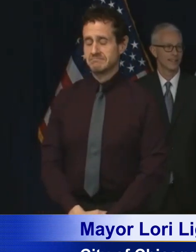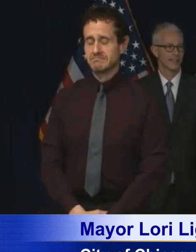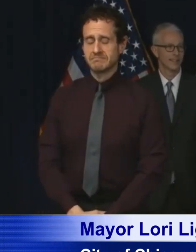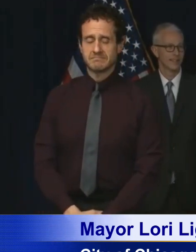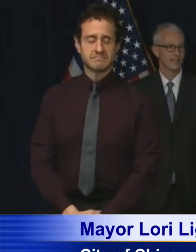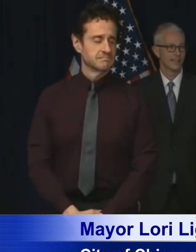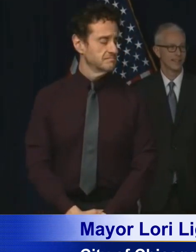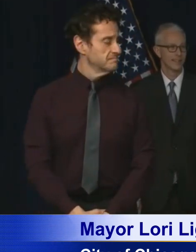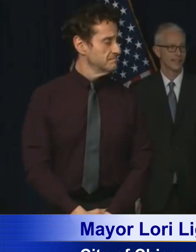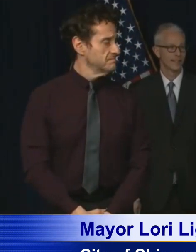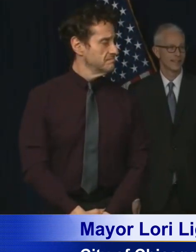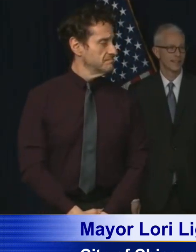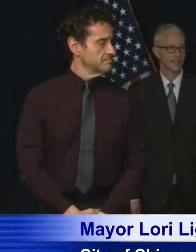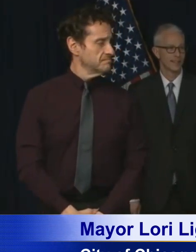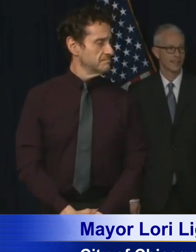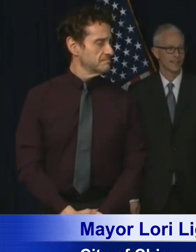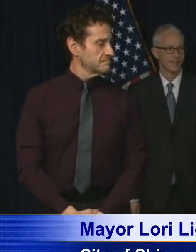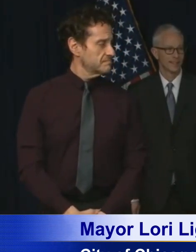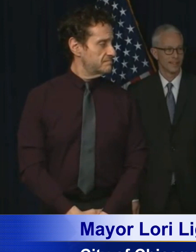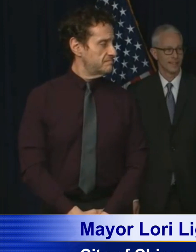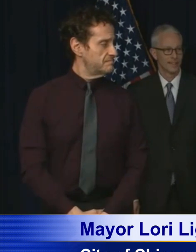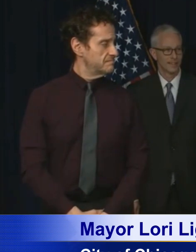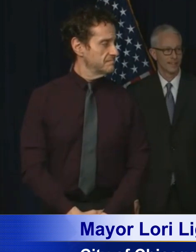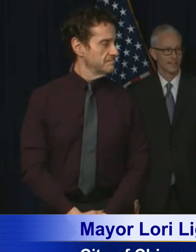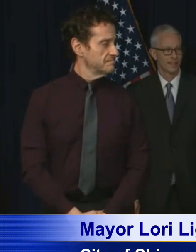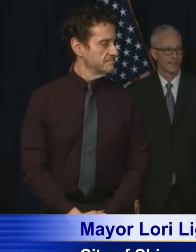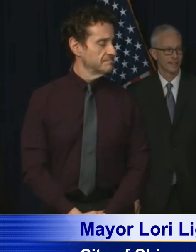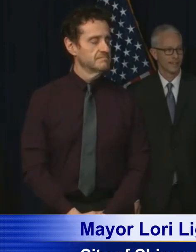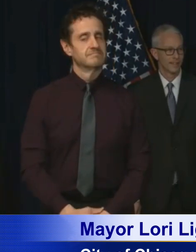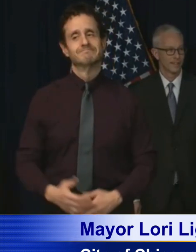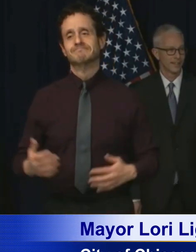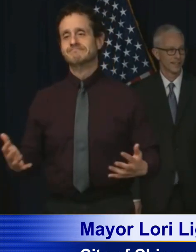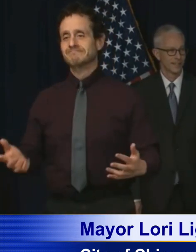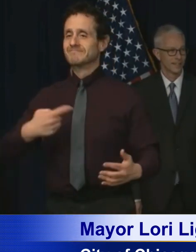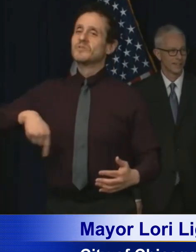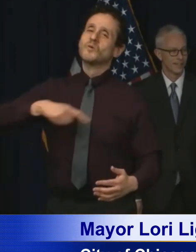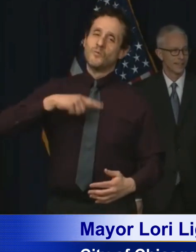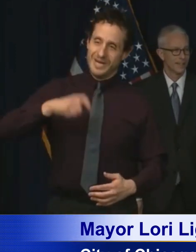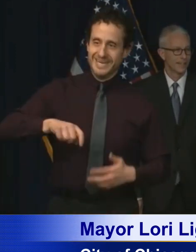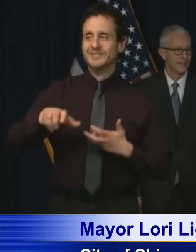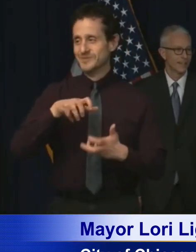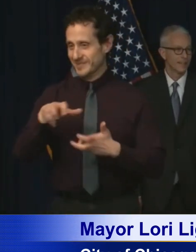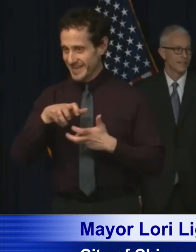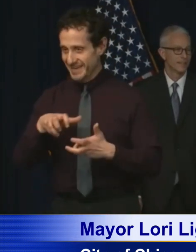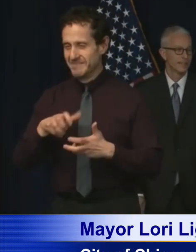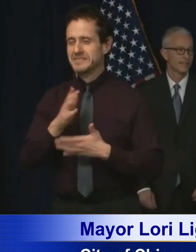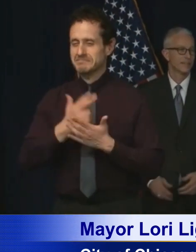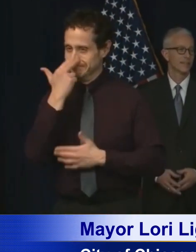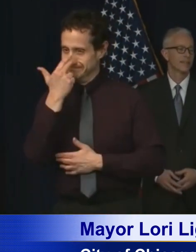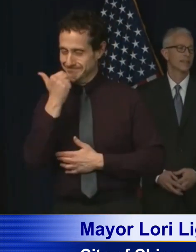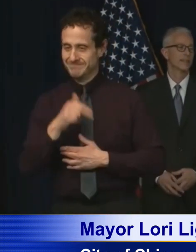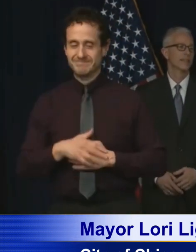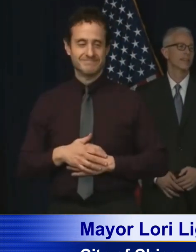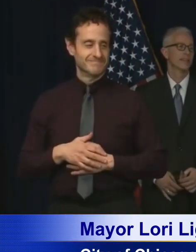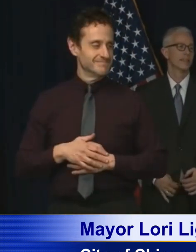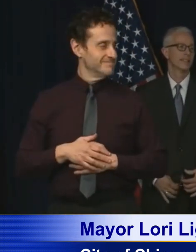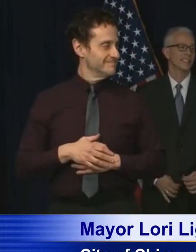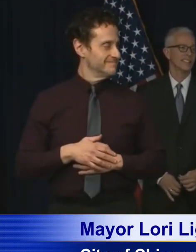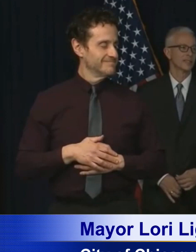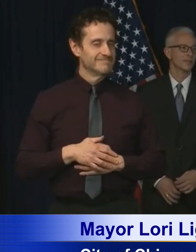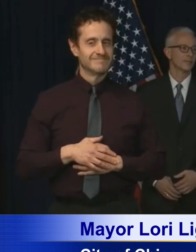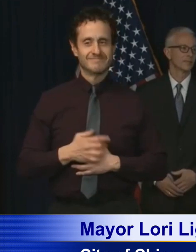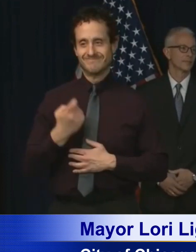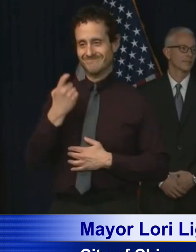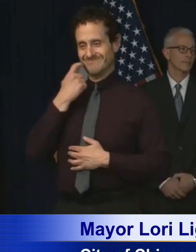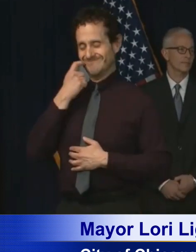Let's see if I can get this down. There we go. Well, we all do need a little bit of a laugh and some humor. As I said the